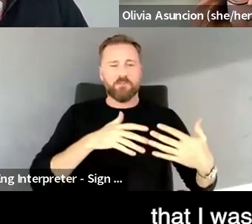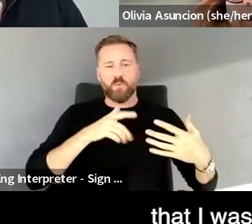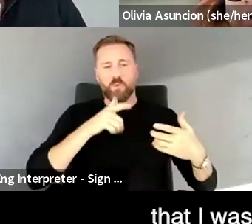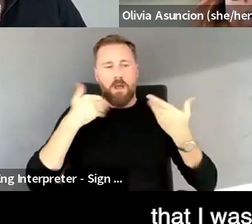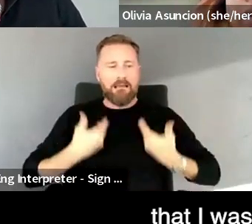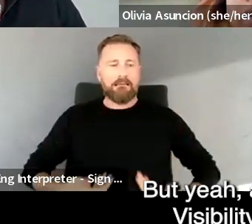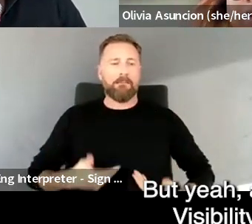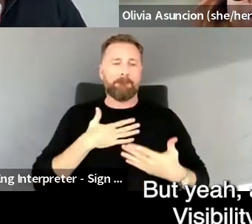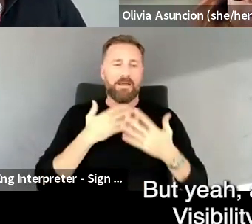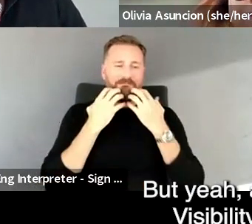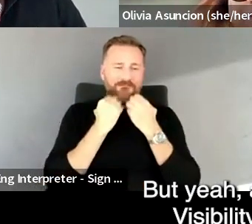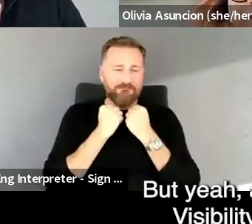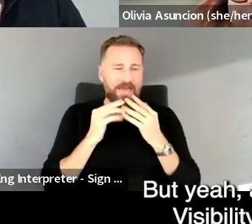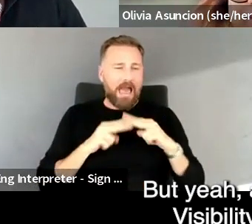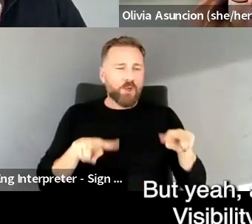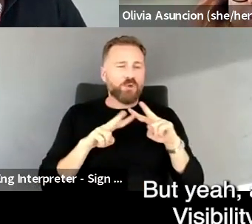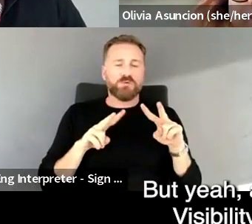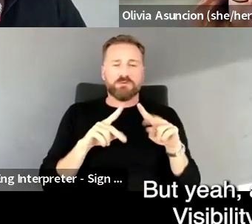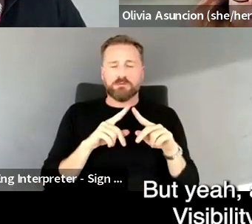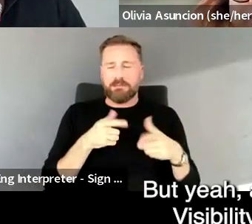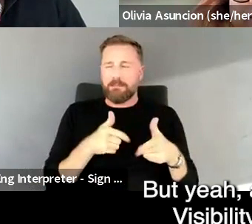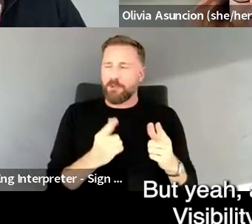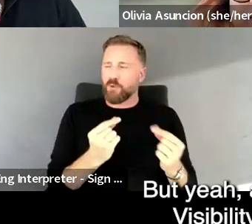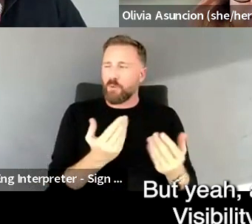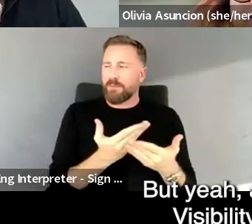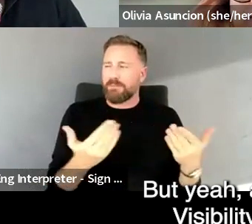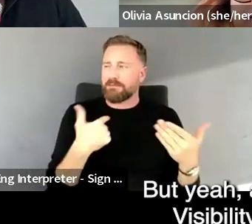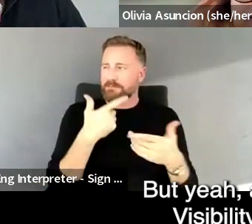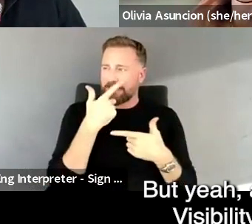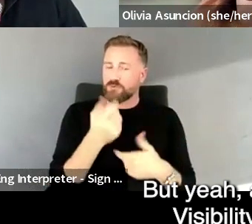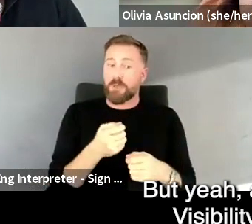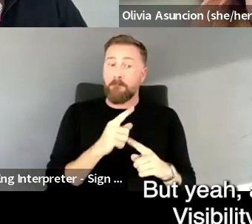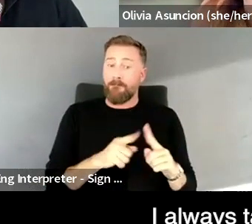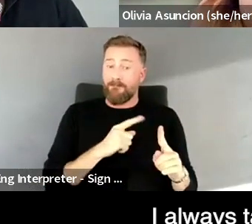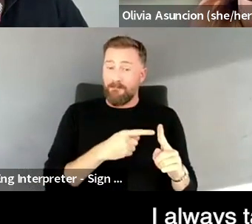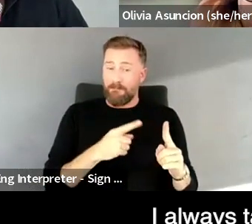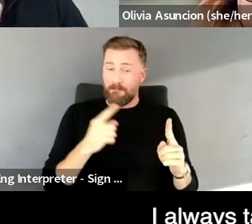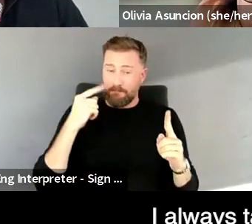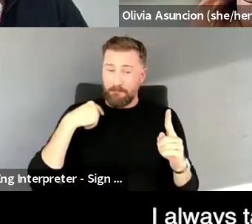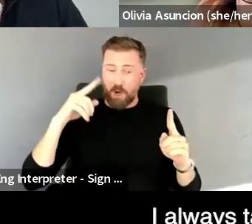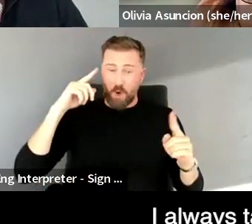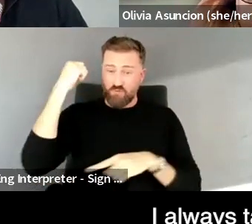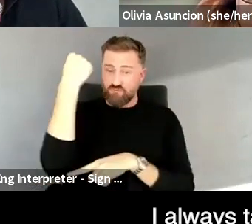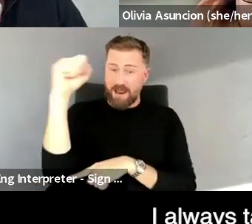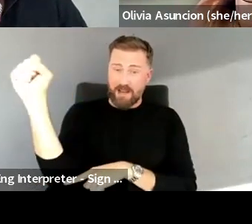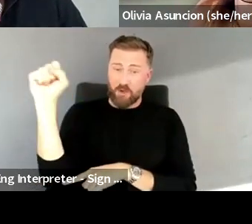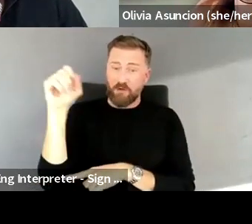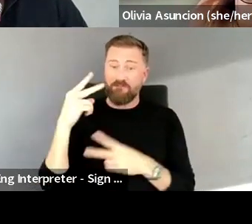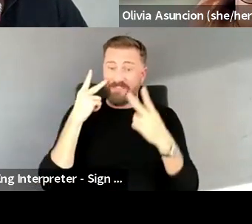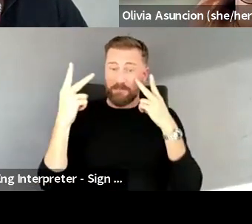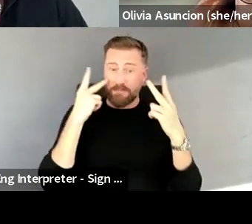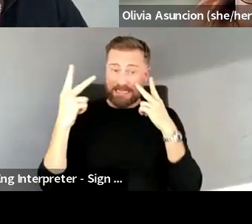in. Um, but yeah, any also in radical visibility manifesto, I always talk about like,